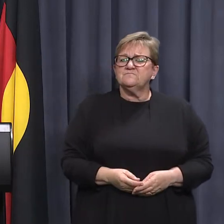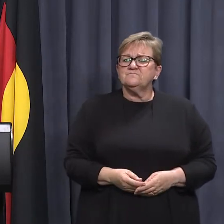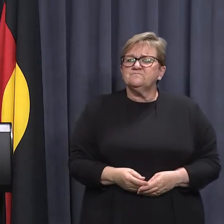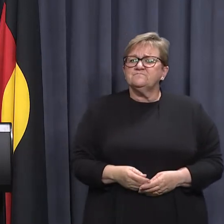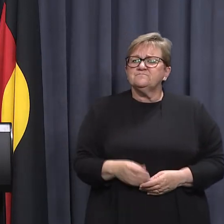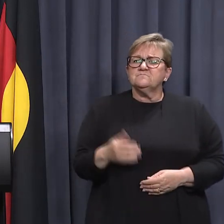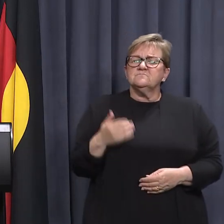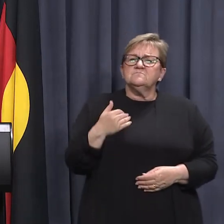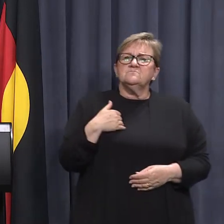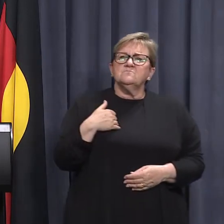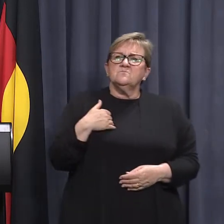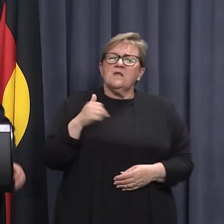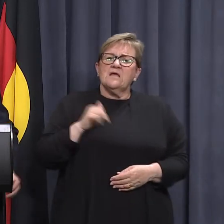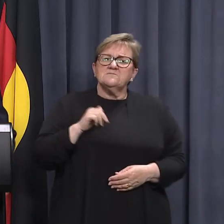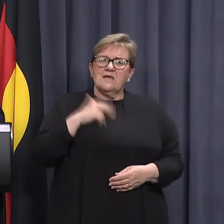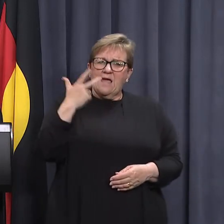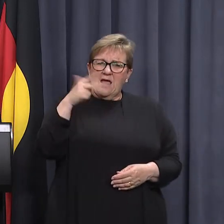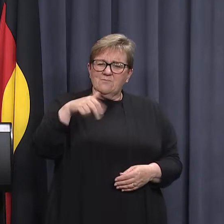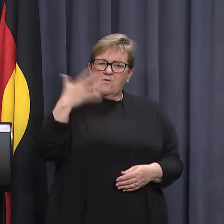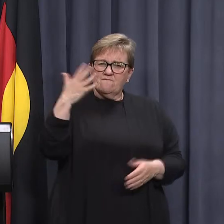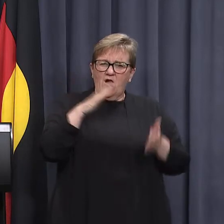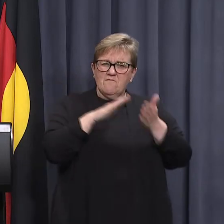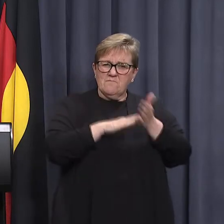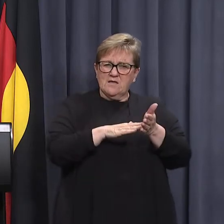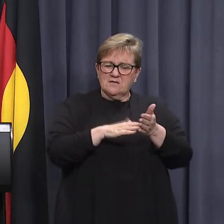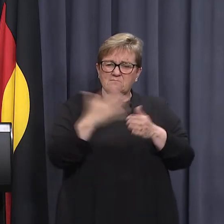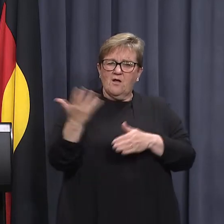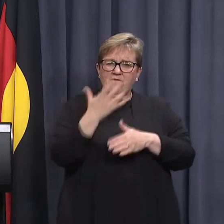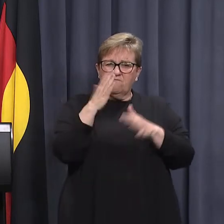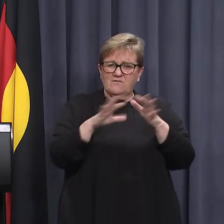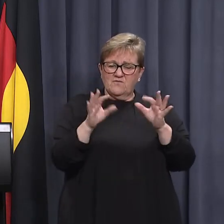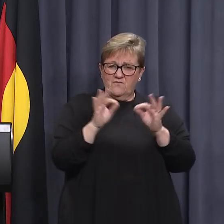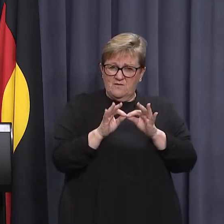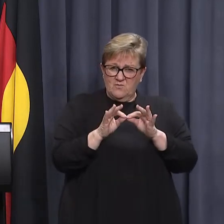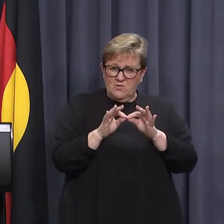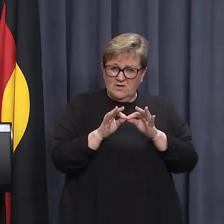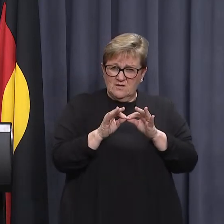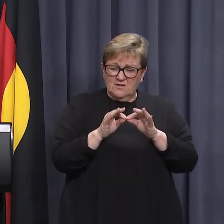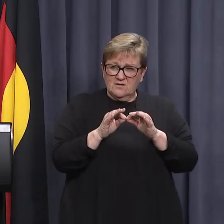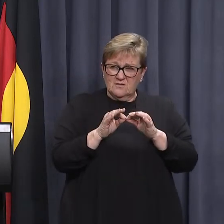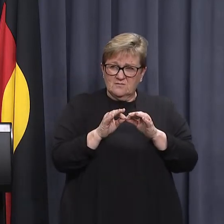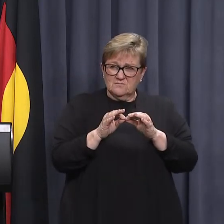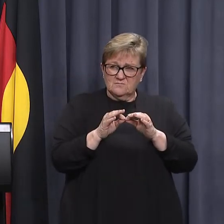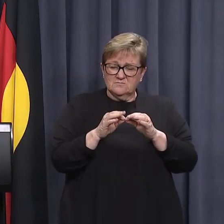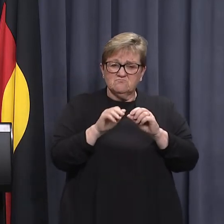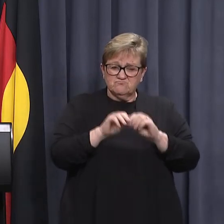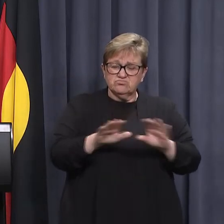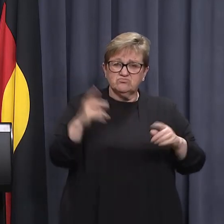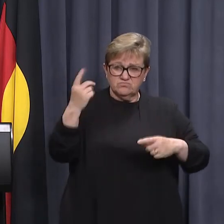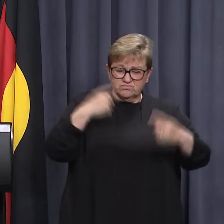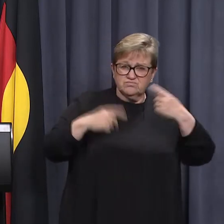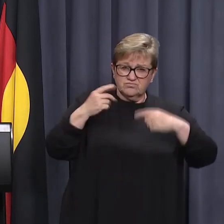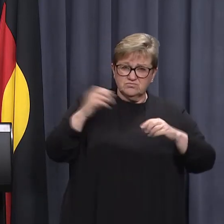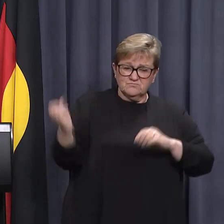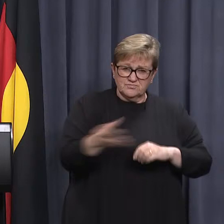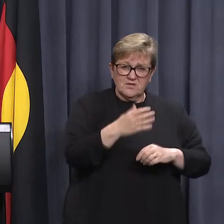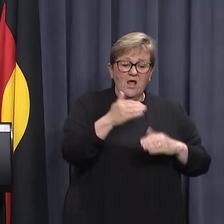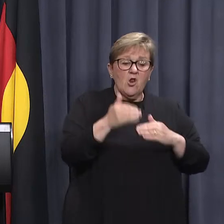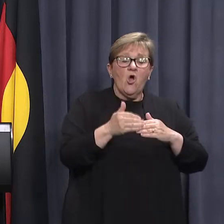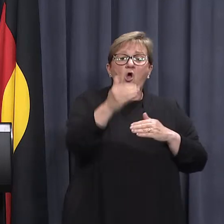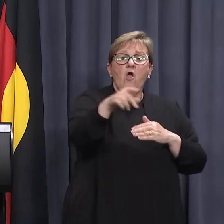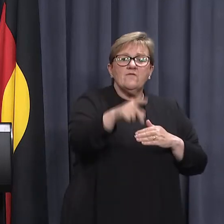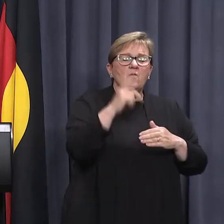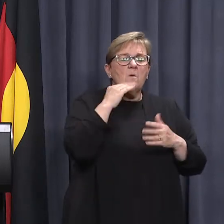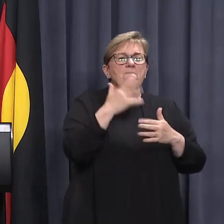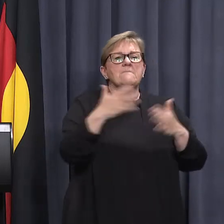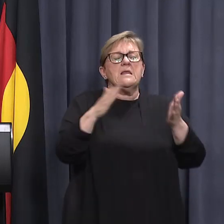expecting 8.5 million by the 5th of February. They're rolling in progressively. And then beyond that,